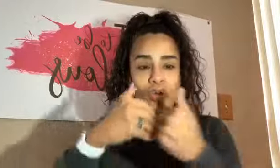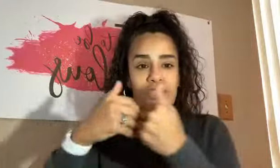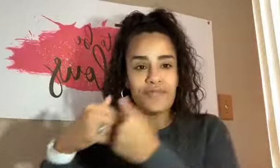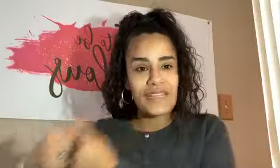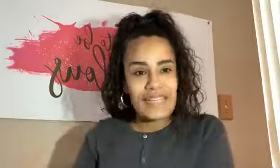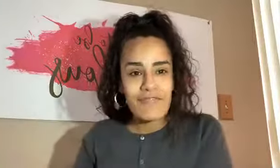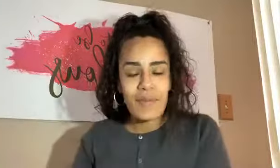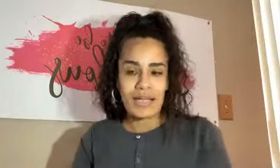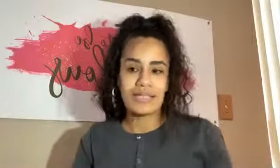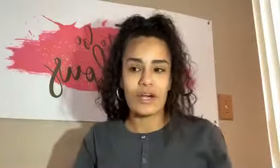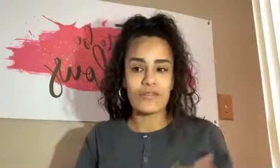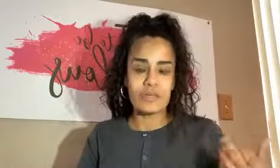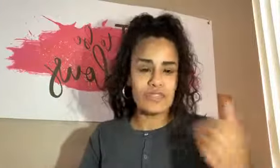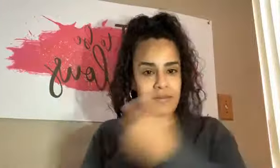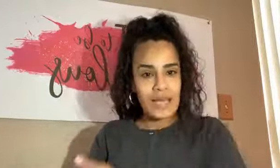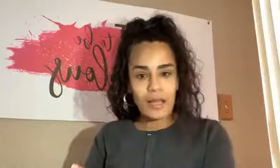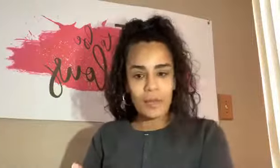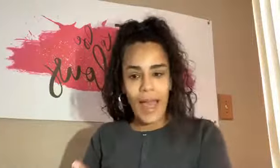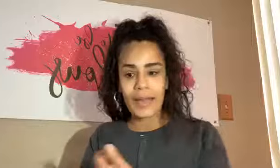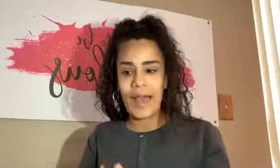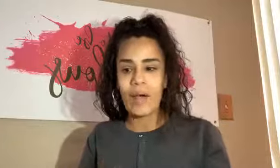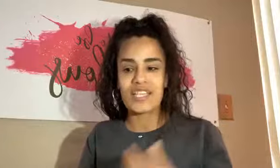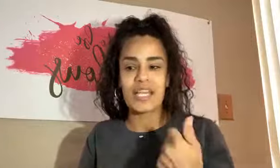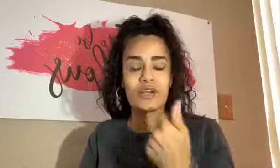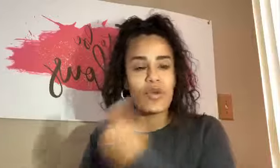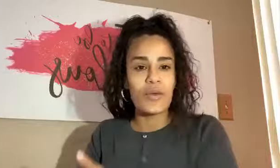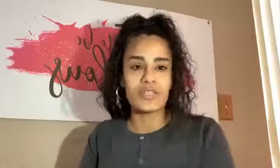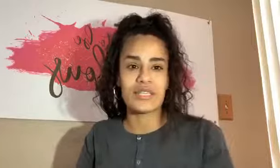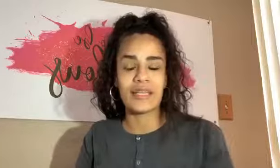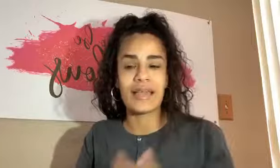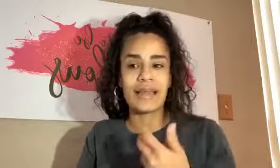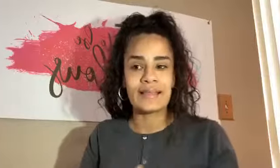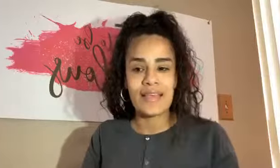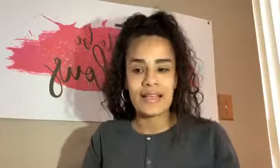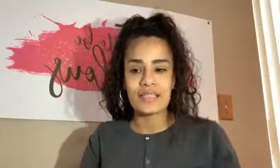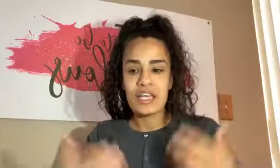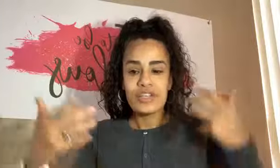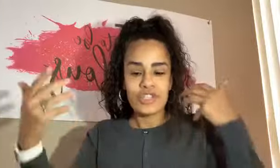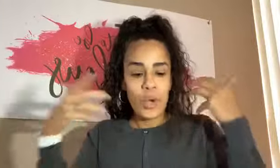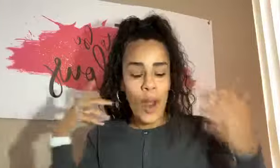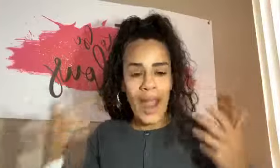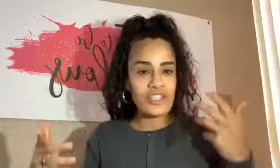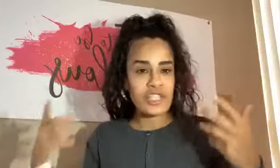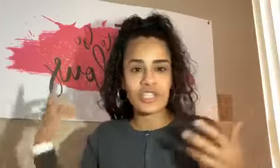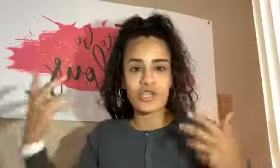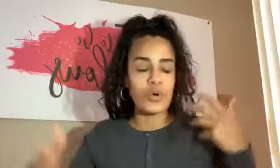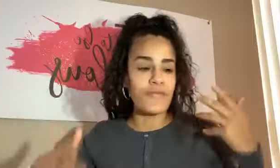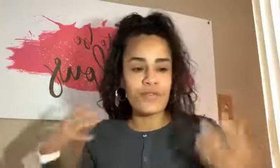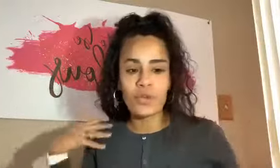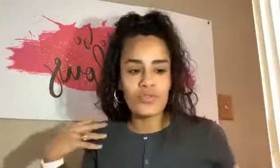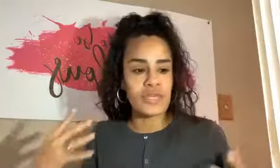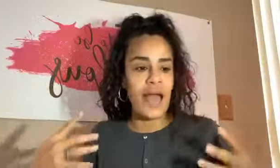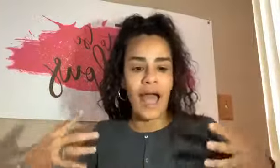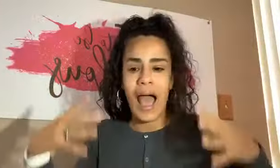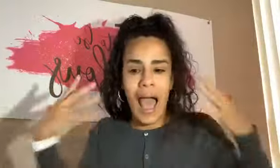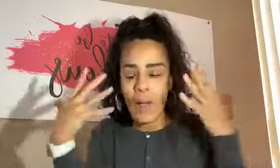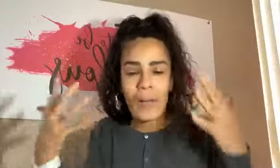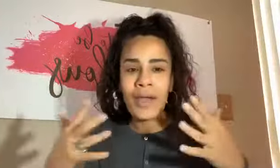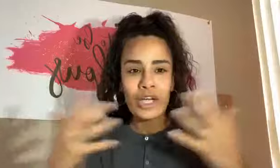learn to forgive myself. Sometimes I look back now as that girl that was sitting at that desk, so anxious and so confused. And how am I